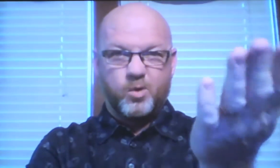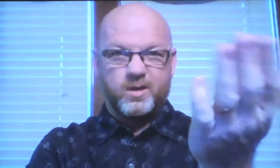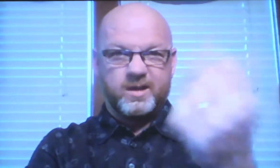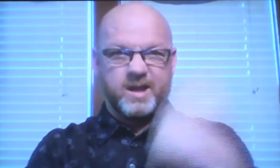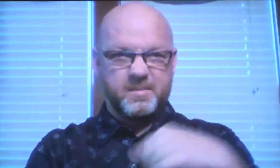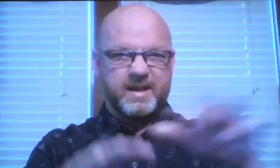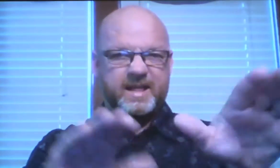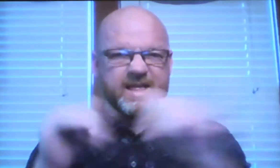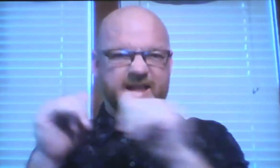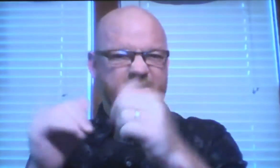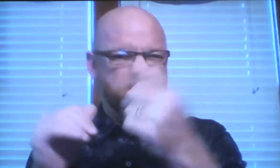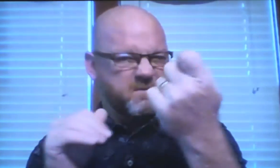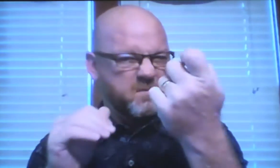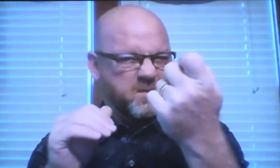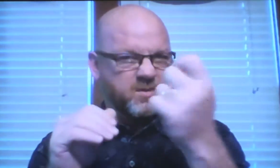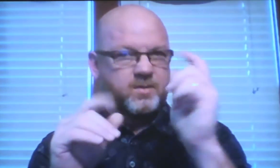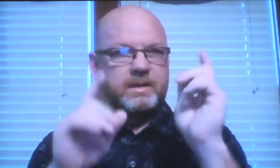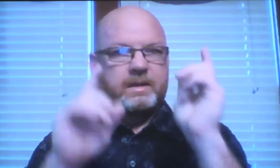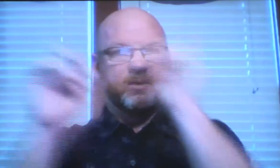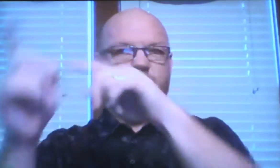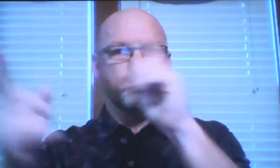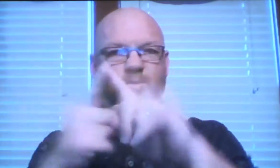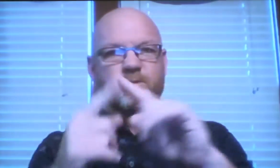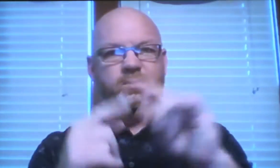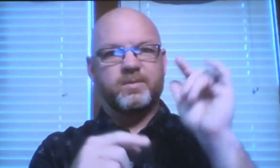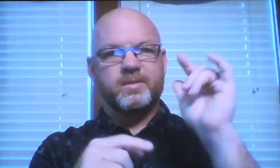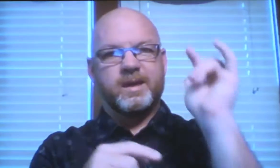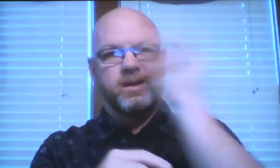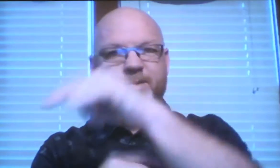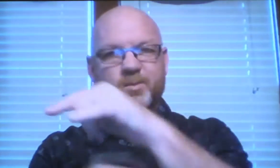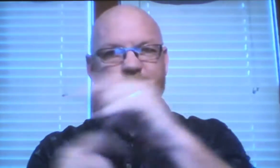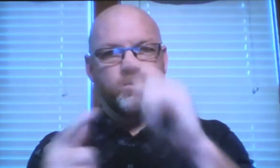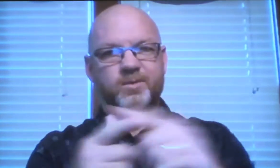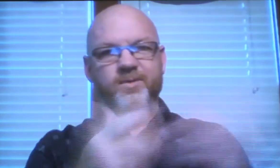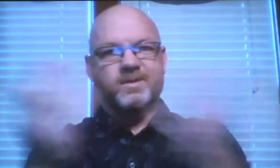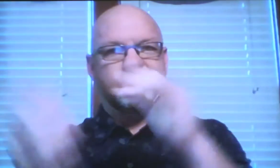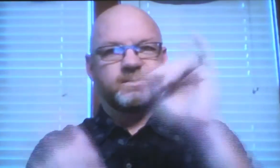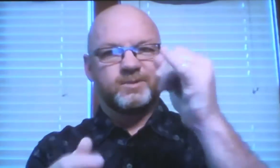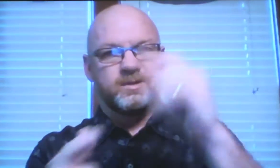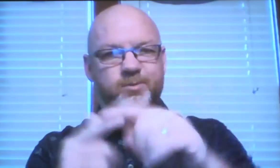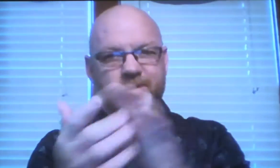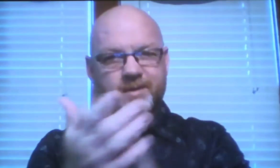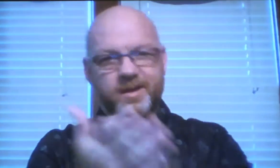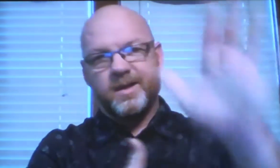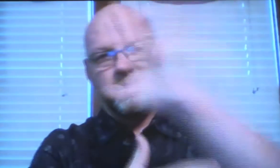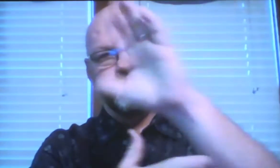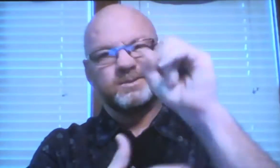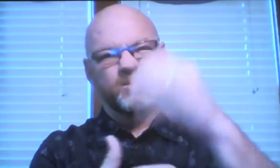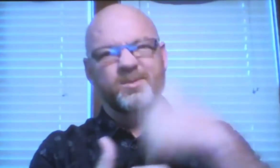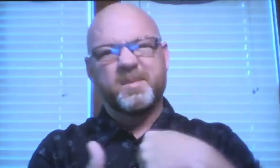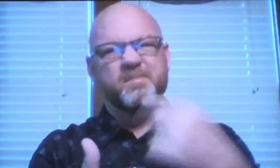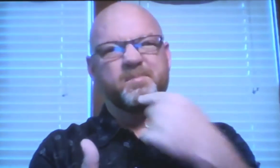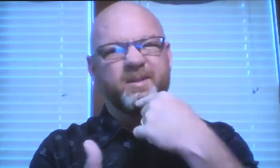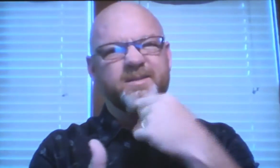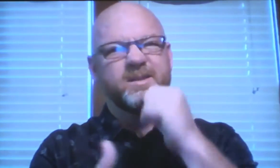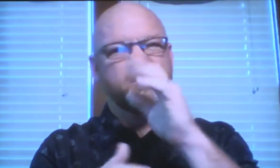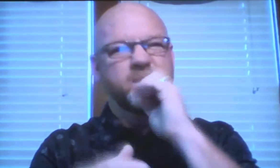I'm recording this Saturday morning, and I'll be leaving in a little bit to go to the airport to take Jacob to college.